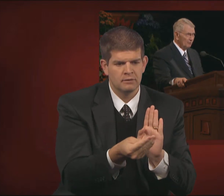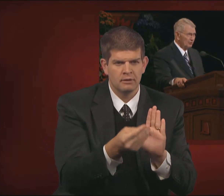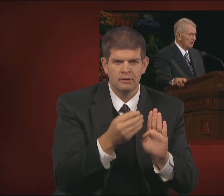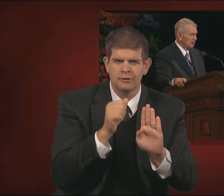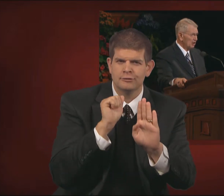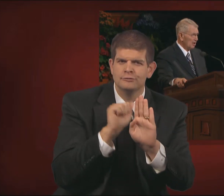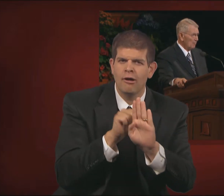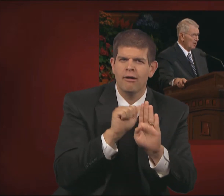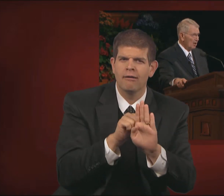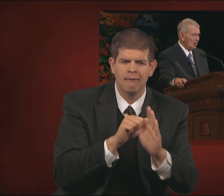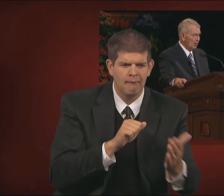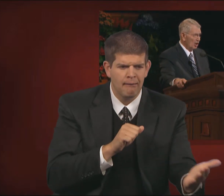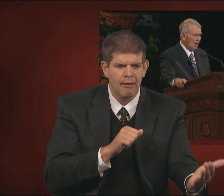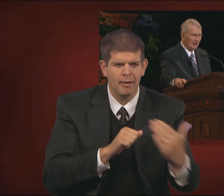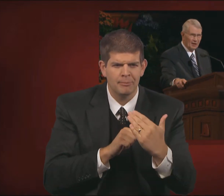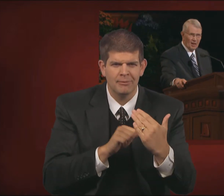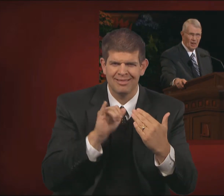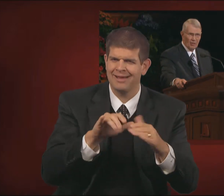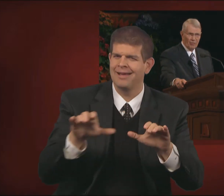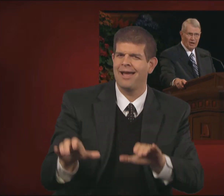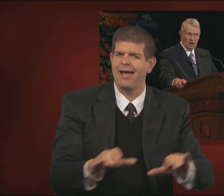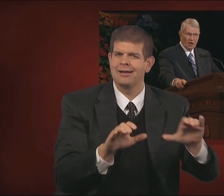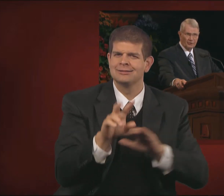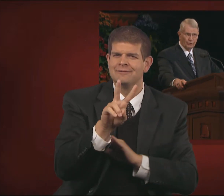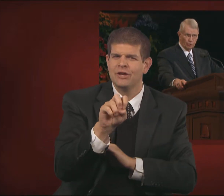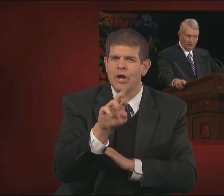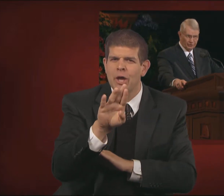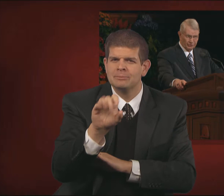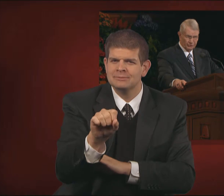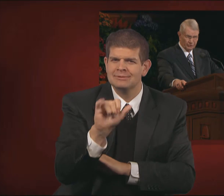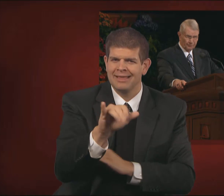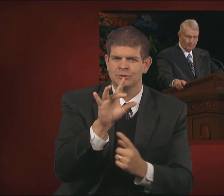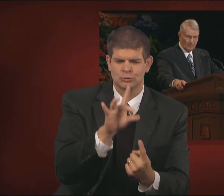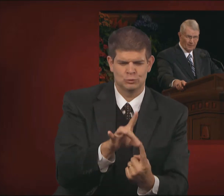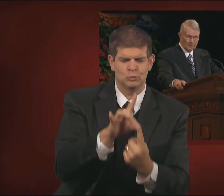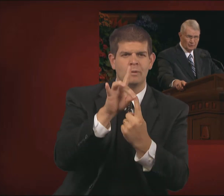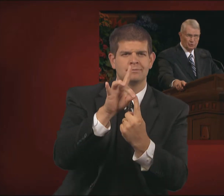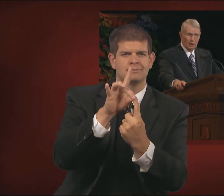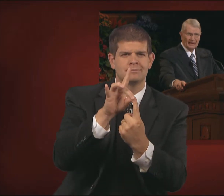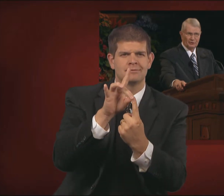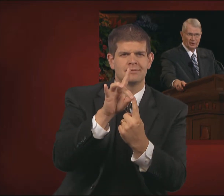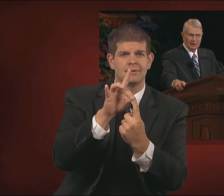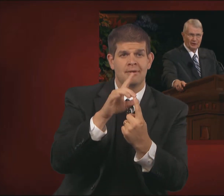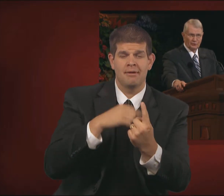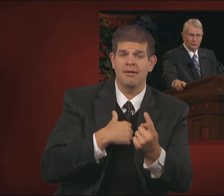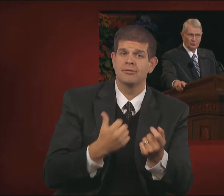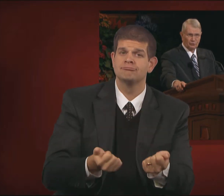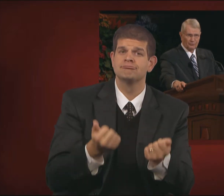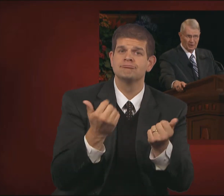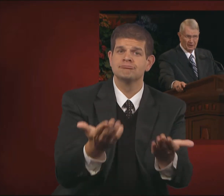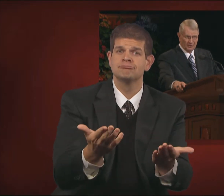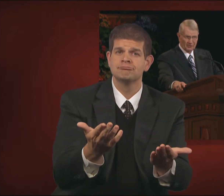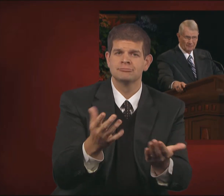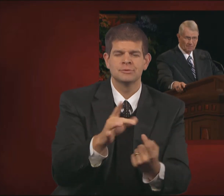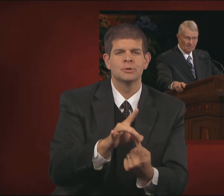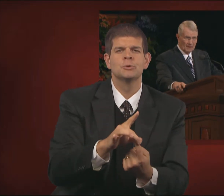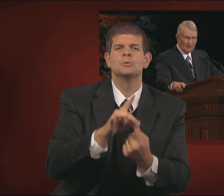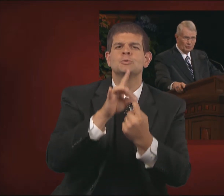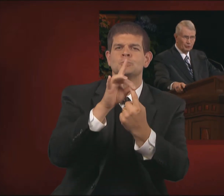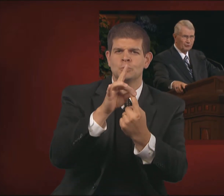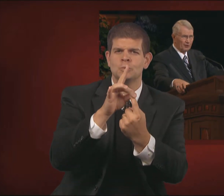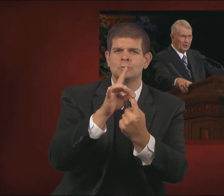verbs—come, knock. They are choices. So I say choose faith.